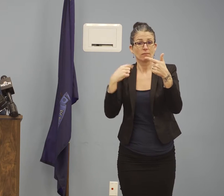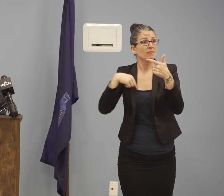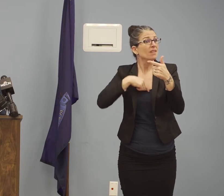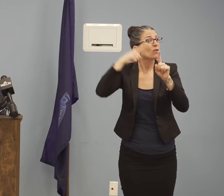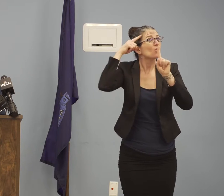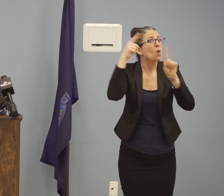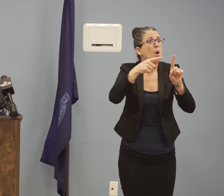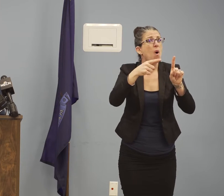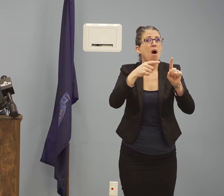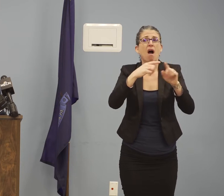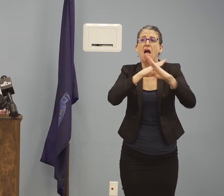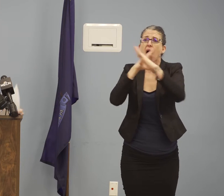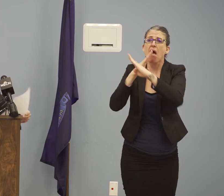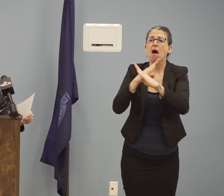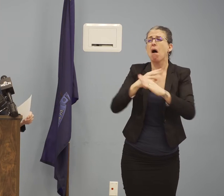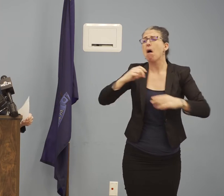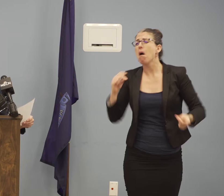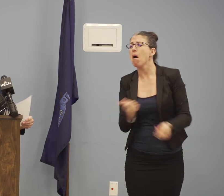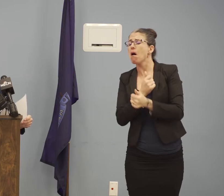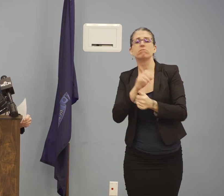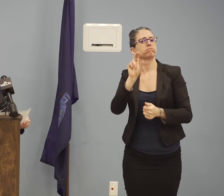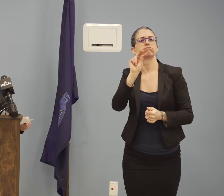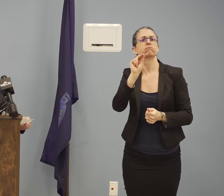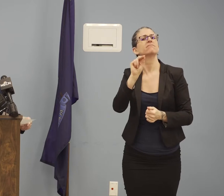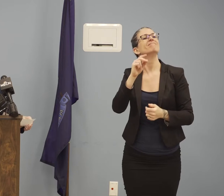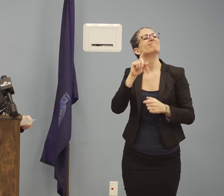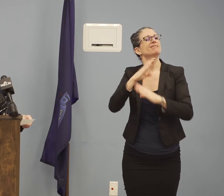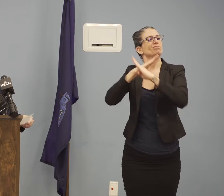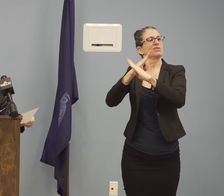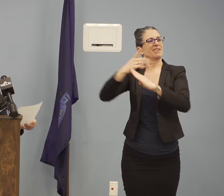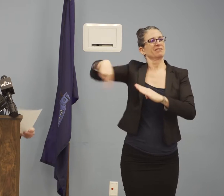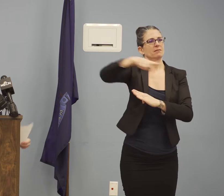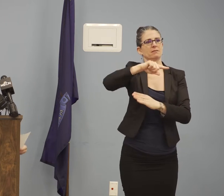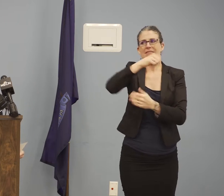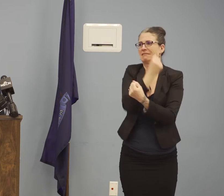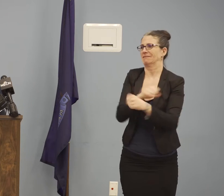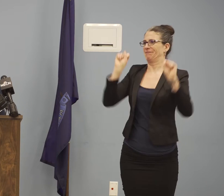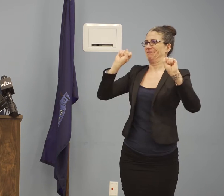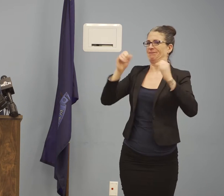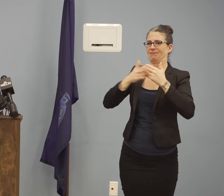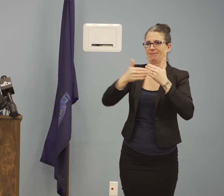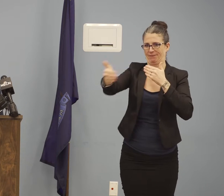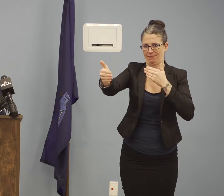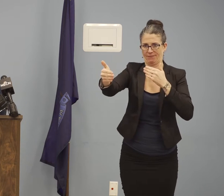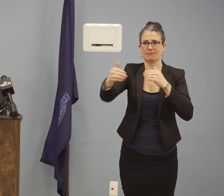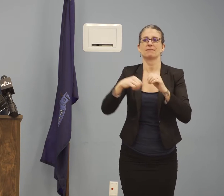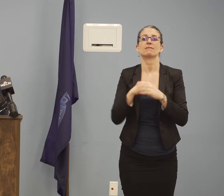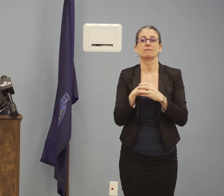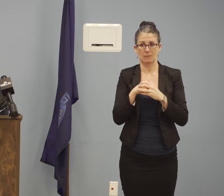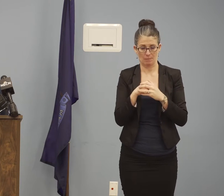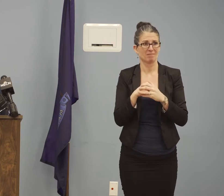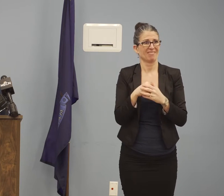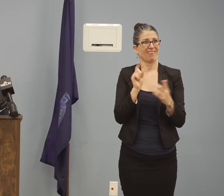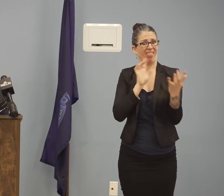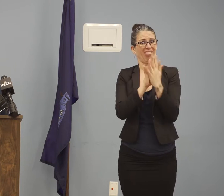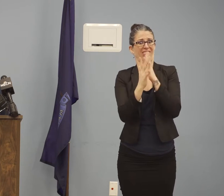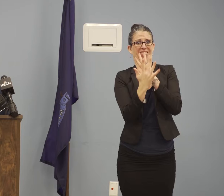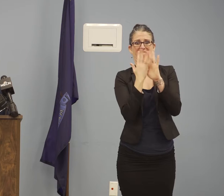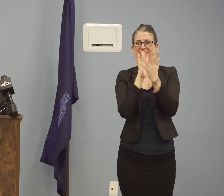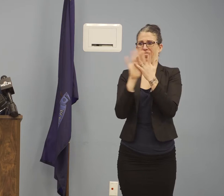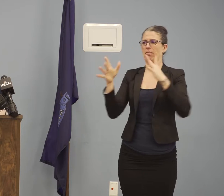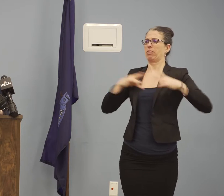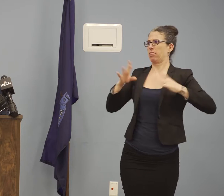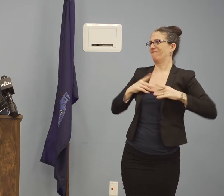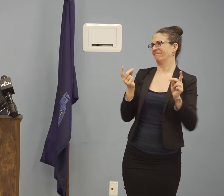being in close proximity to one another. To those restaurants and bars that offer carry-out